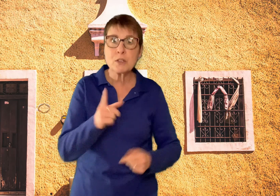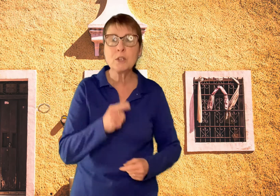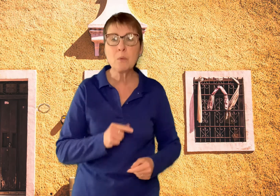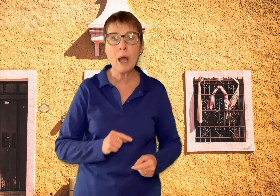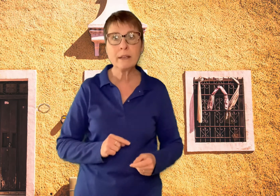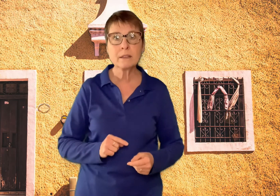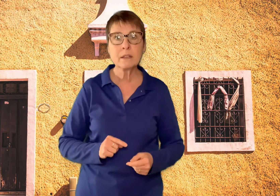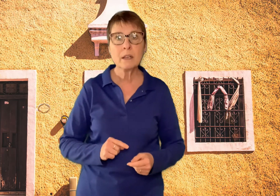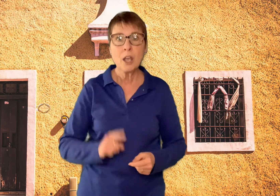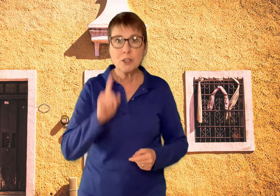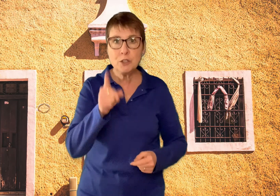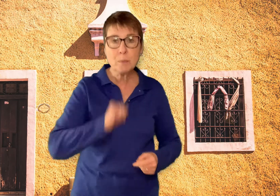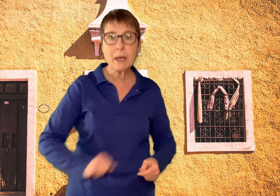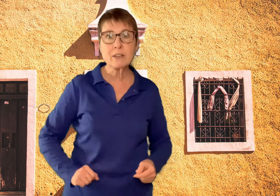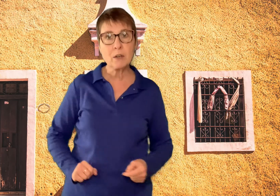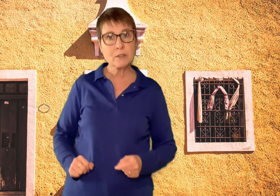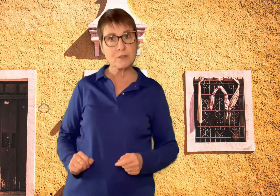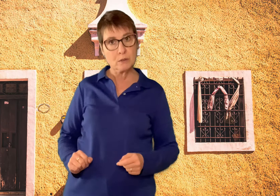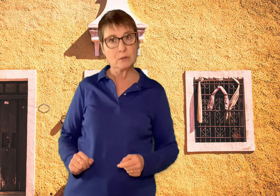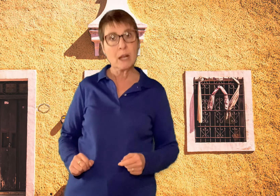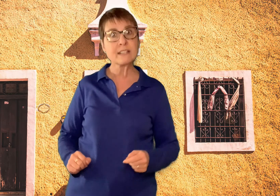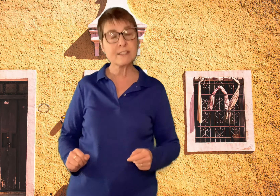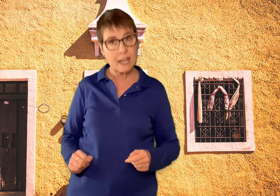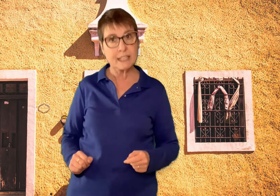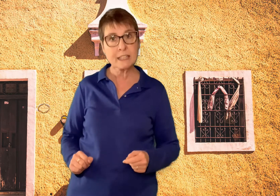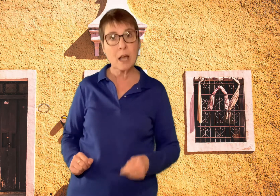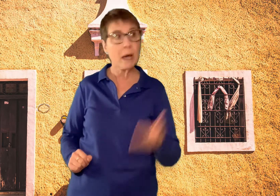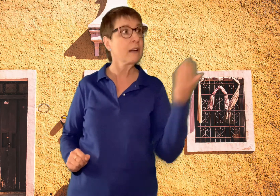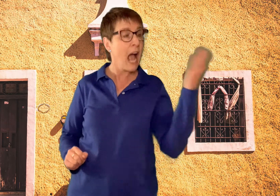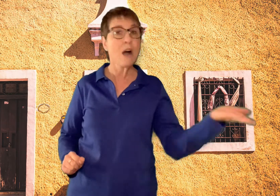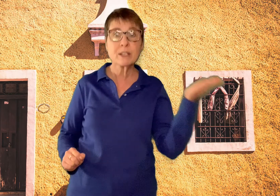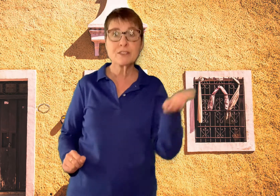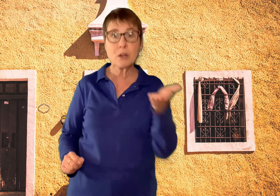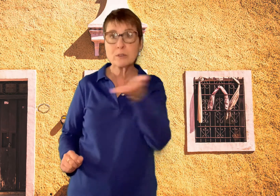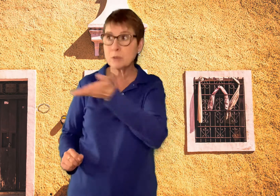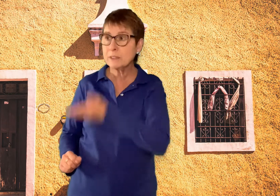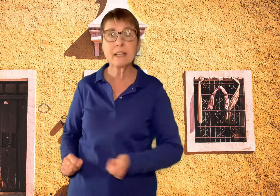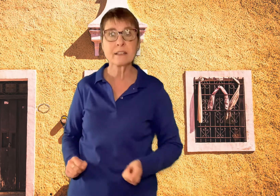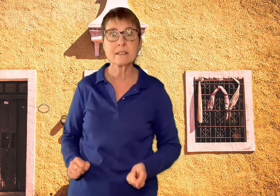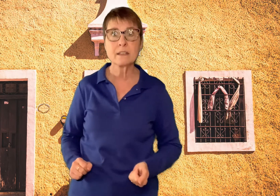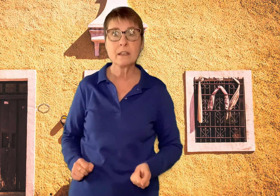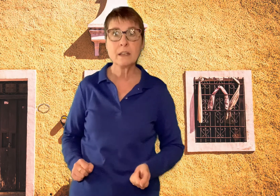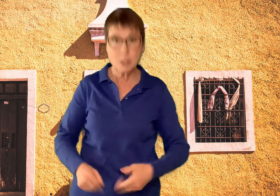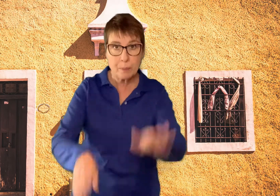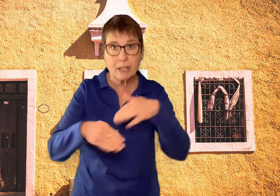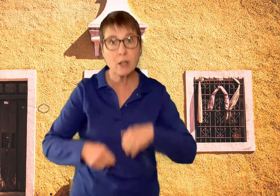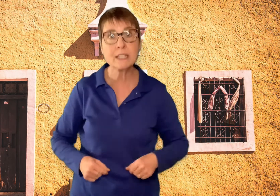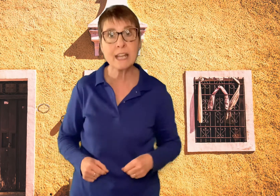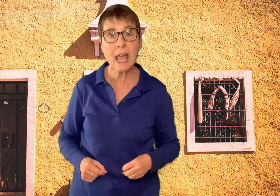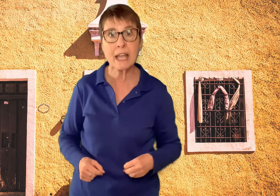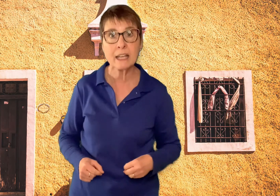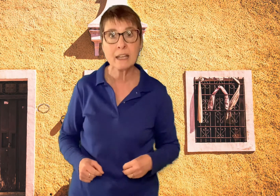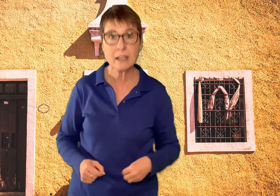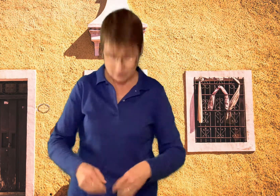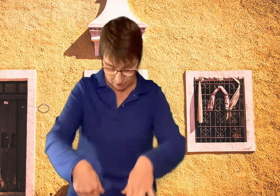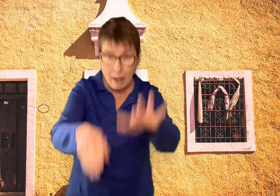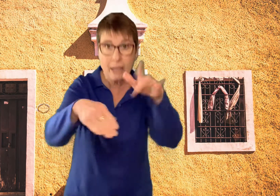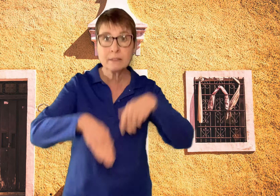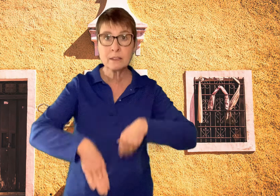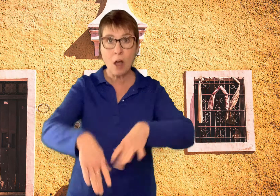you know what? You better go to school and study about how it snows tortillas. You better go today. Come on, off